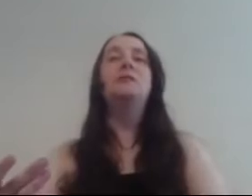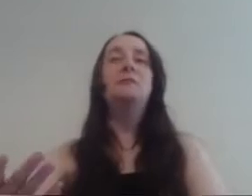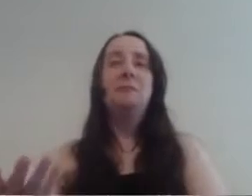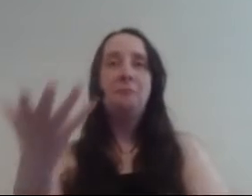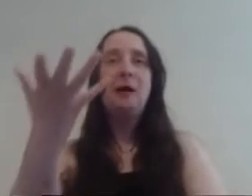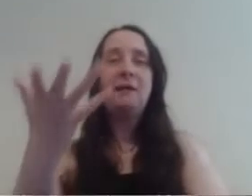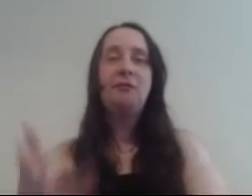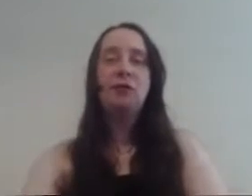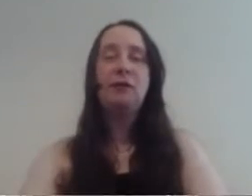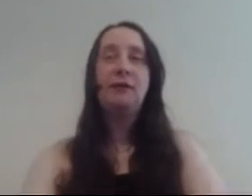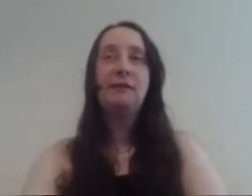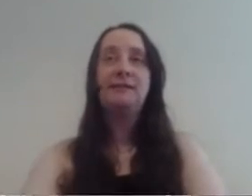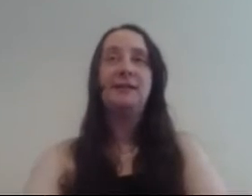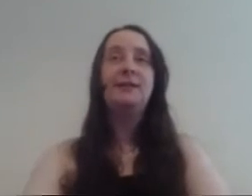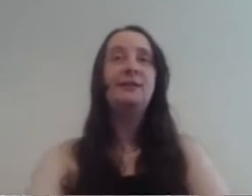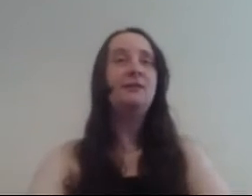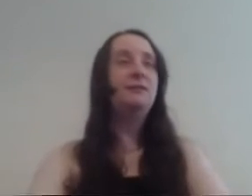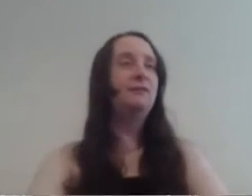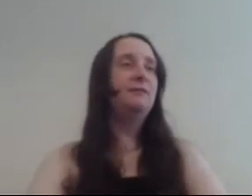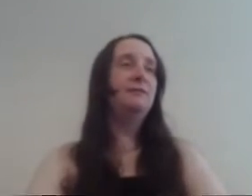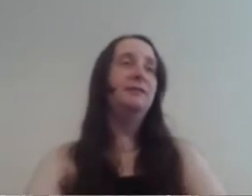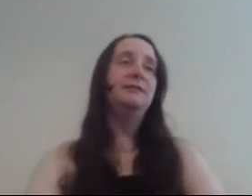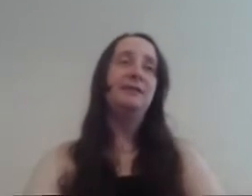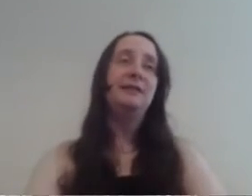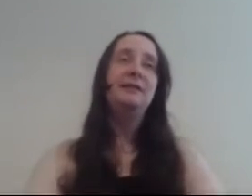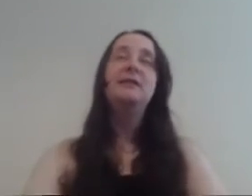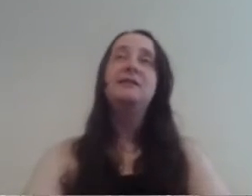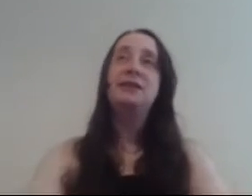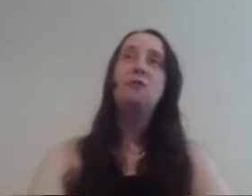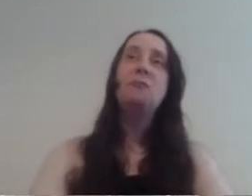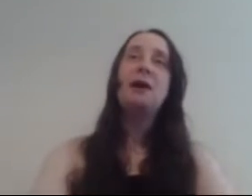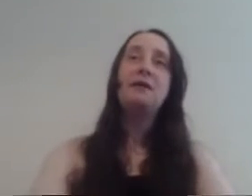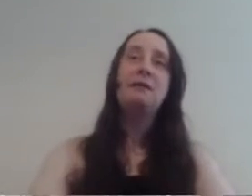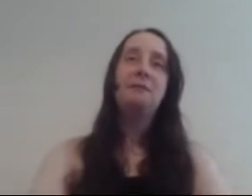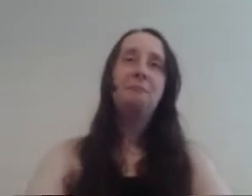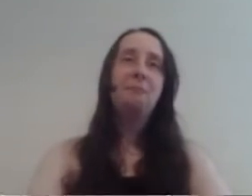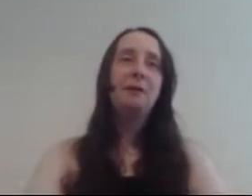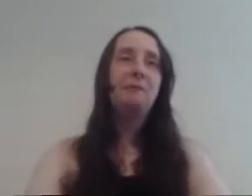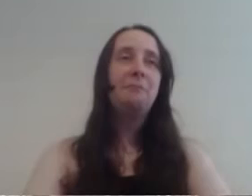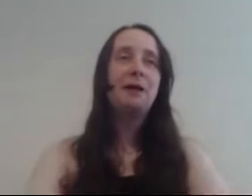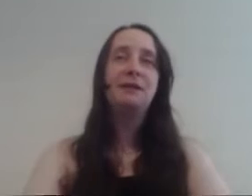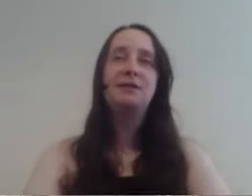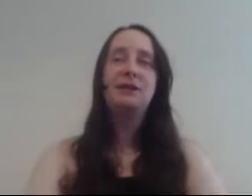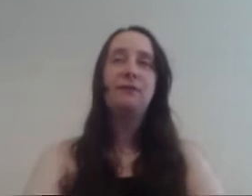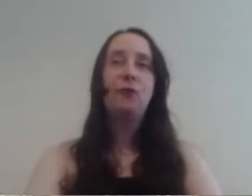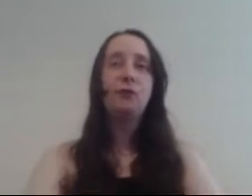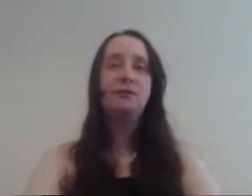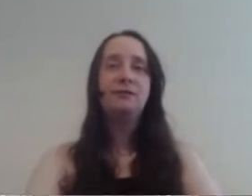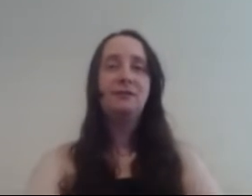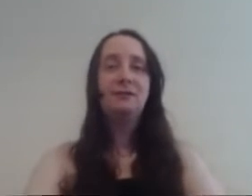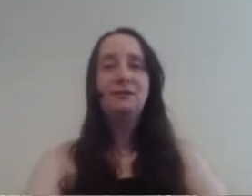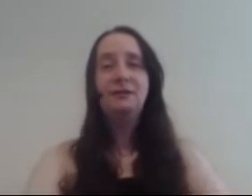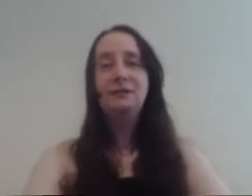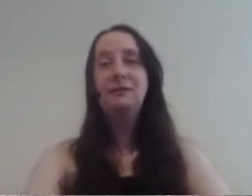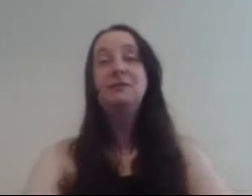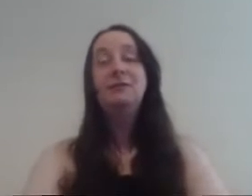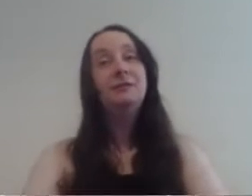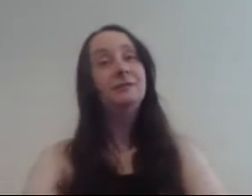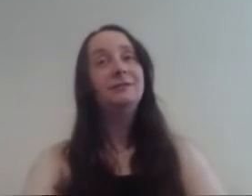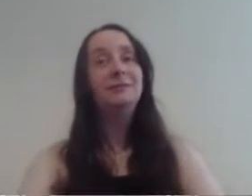like marine turning into Selena and saying she killed marine back in the enchanted forest so